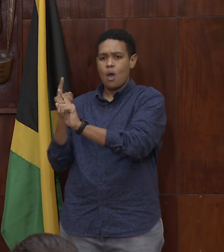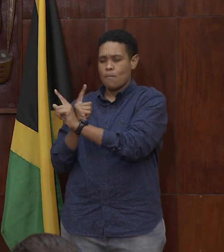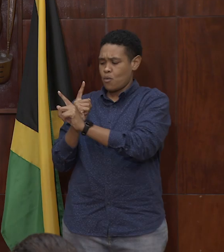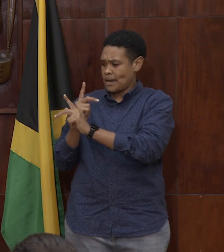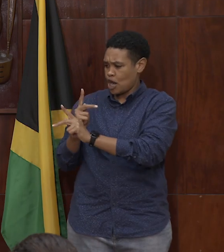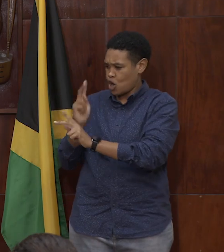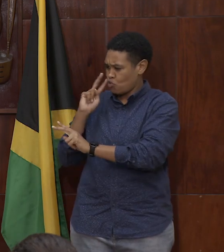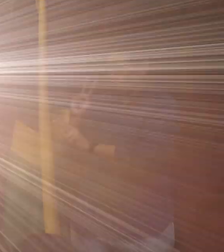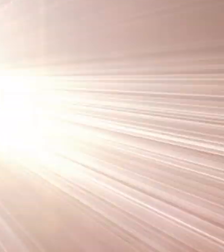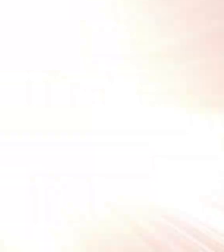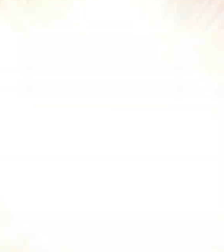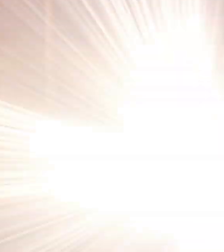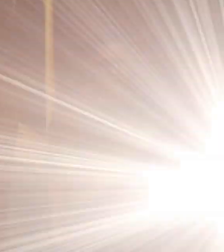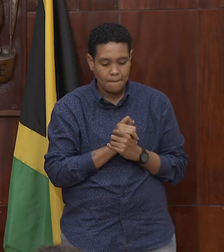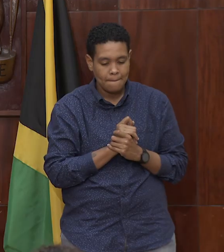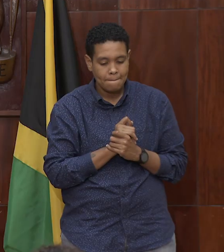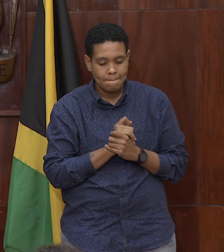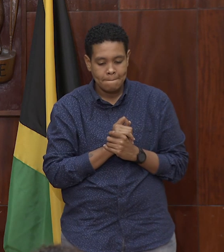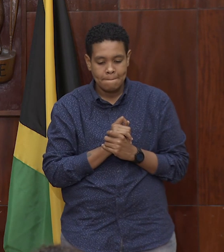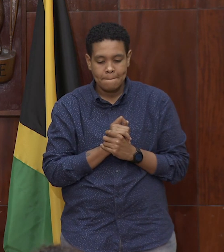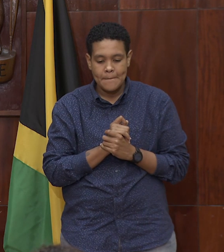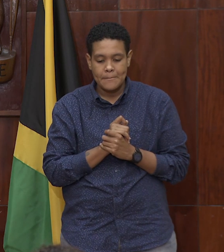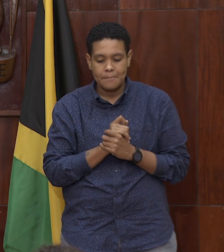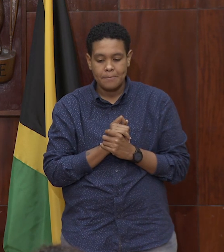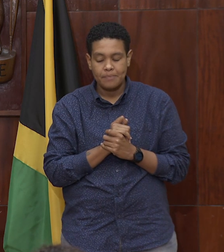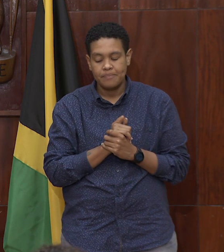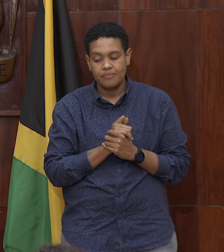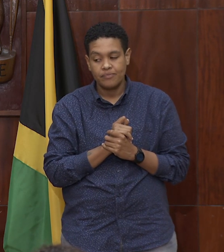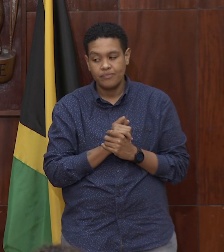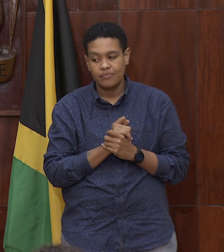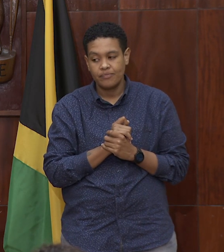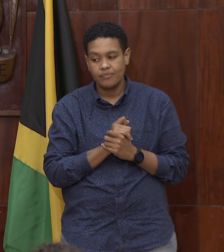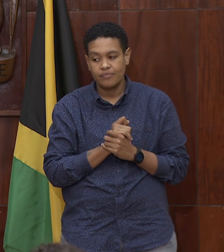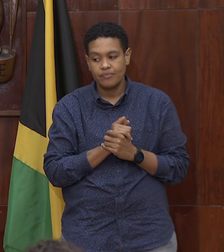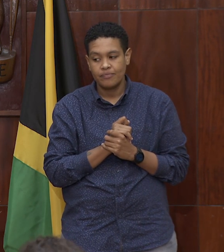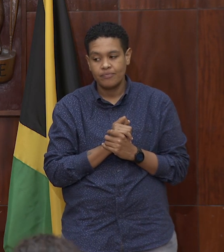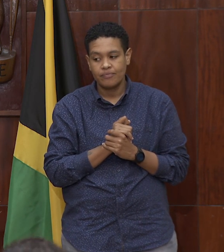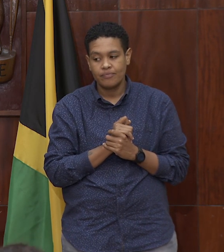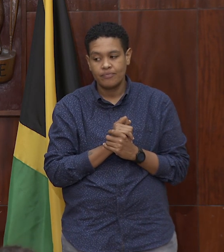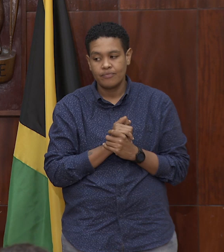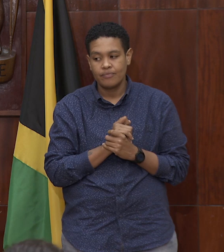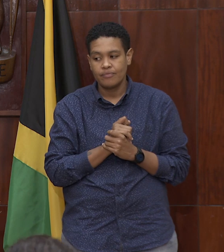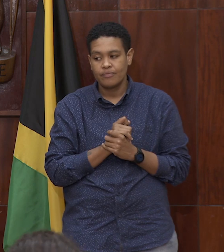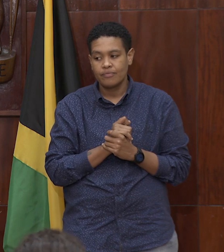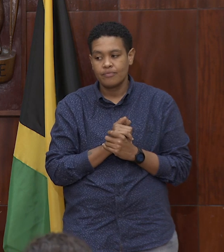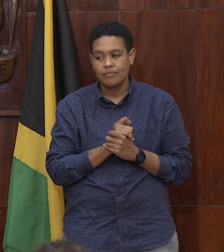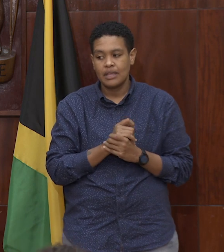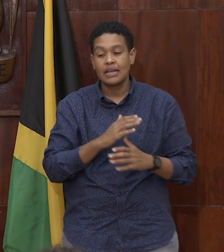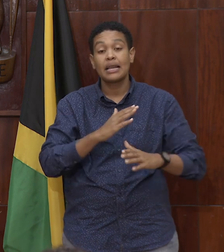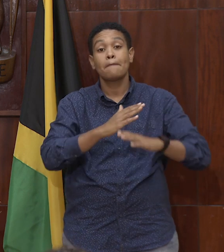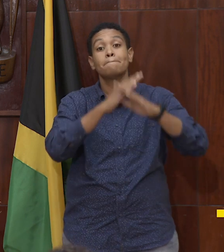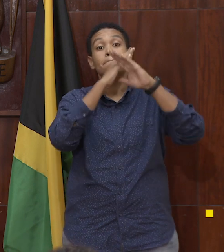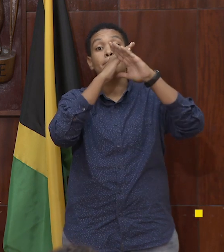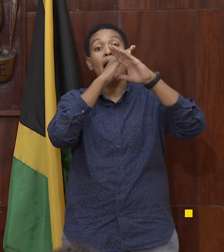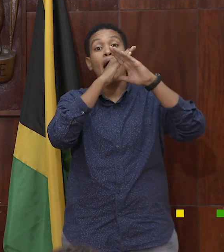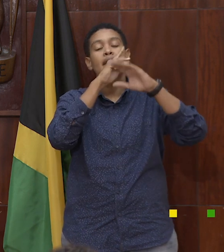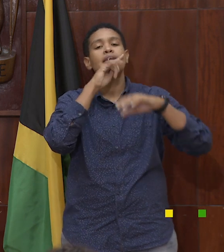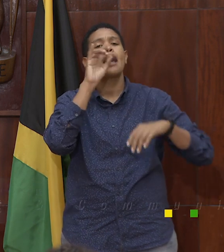while they recover. The ban that was placed on the visits to